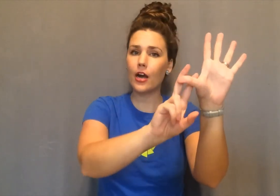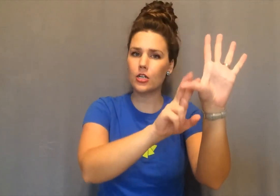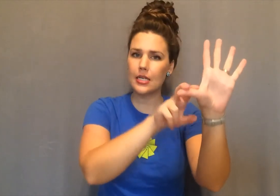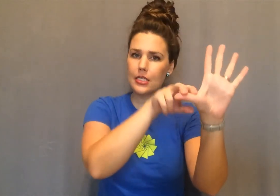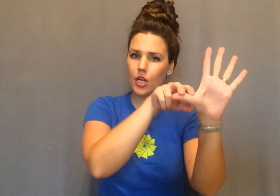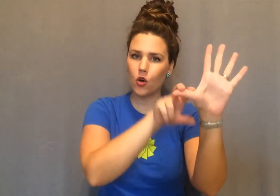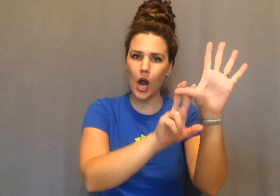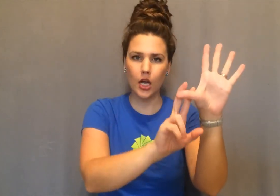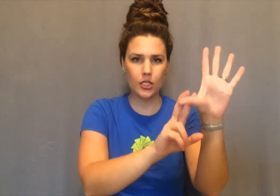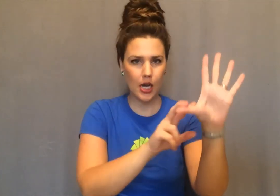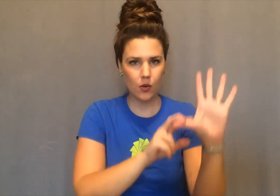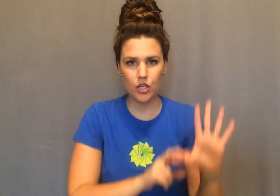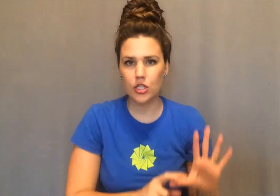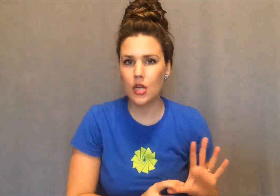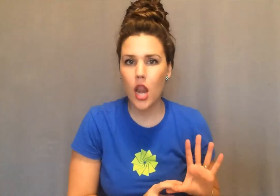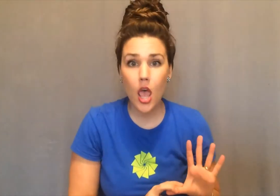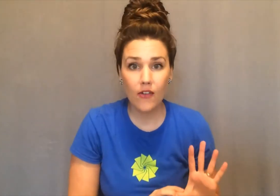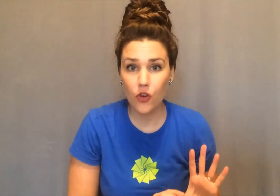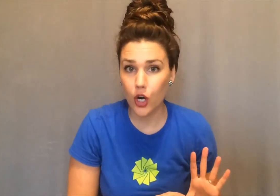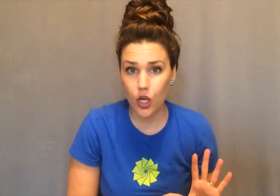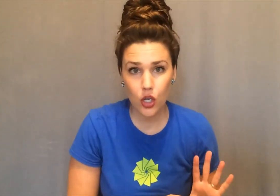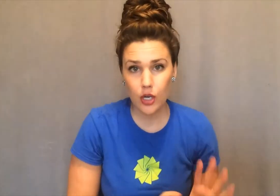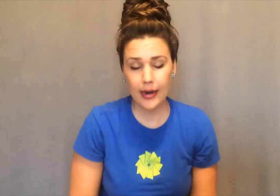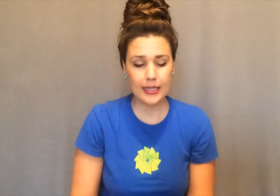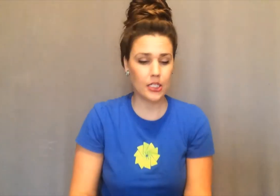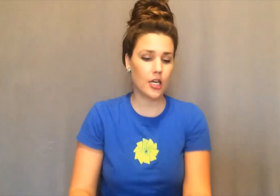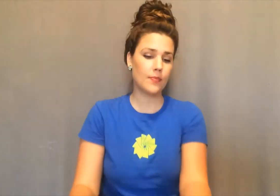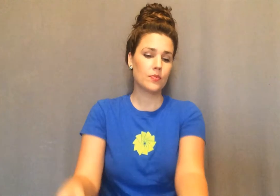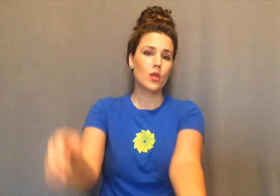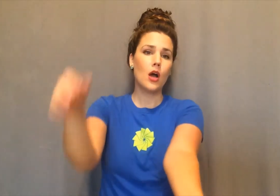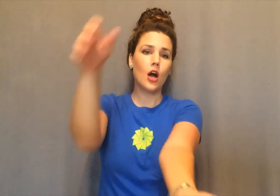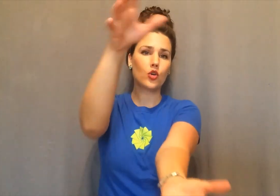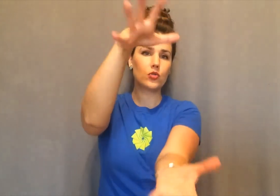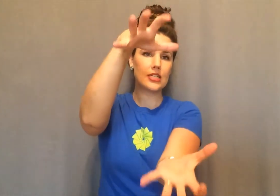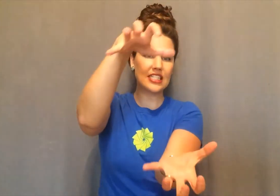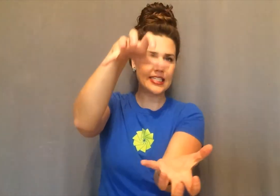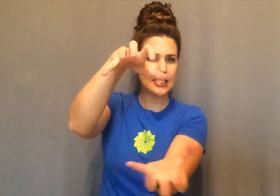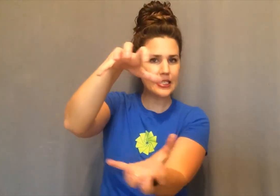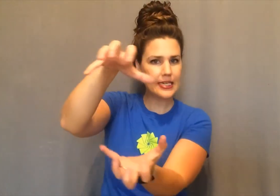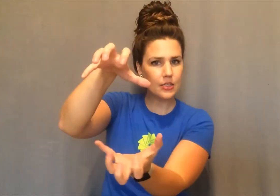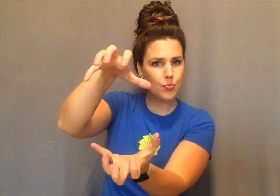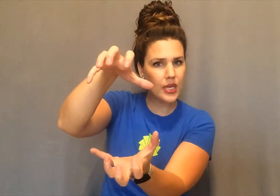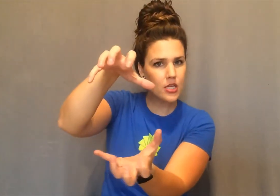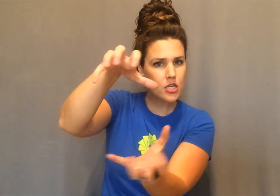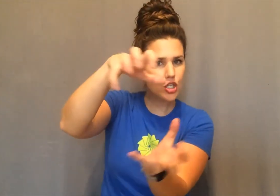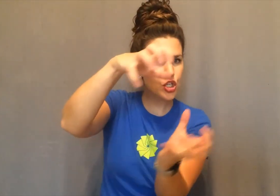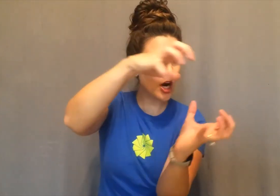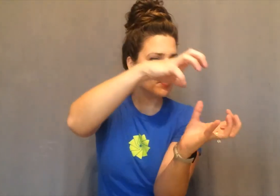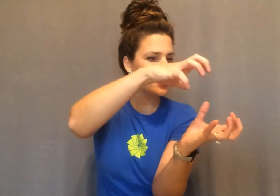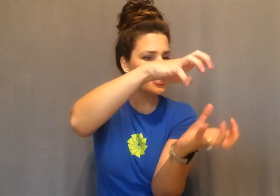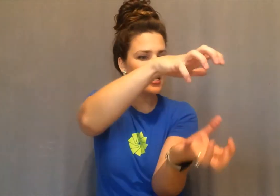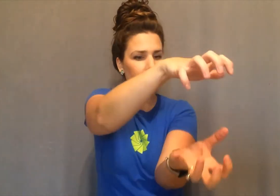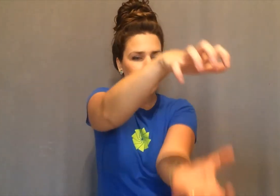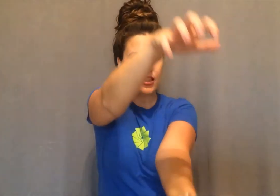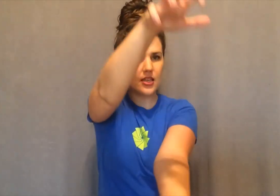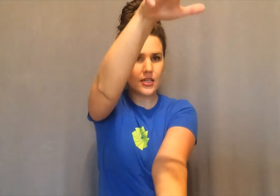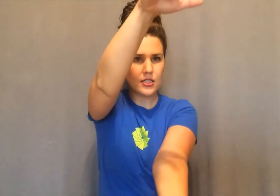are teasing a crocodile which is never a good idea. Our crocodile has big sharp teeth like this.